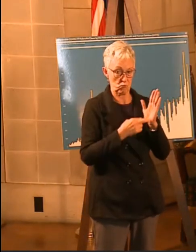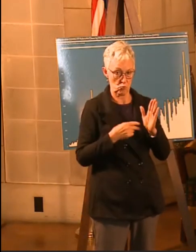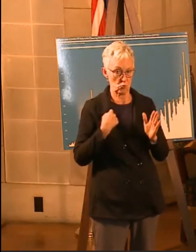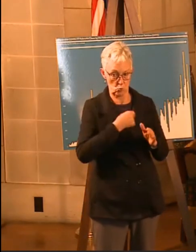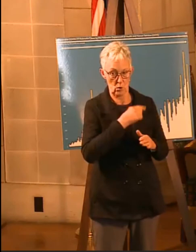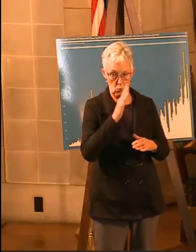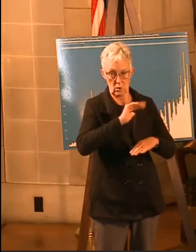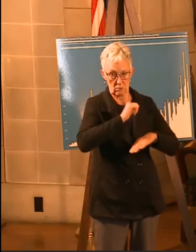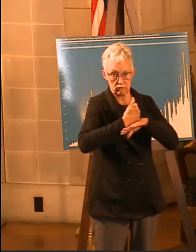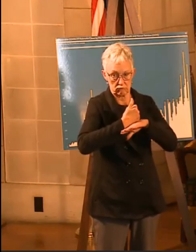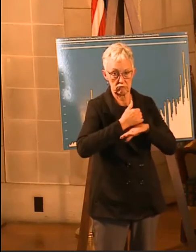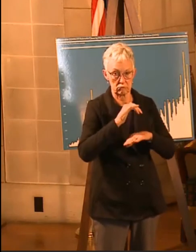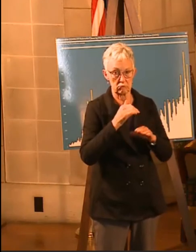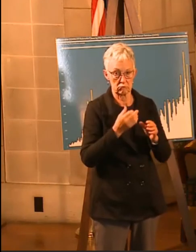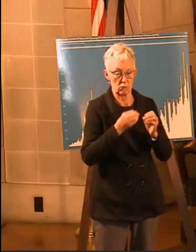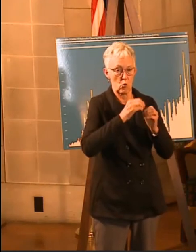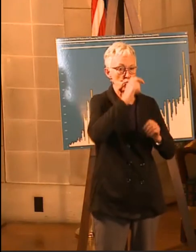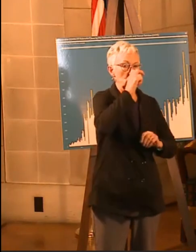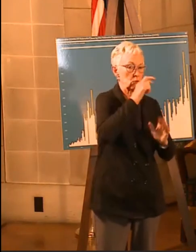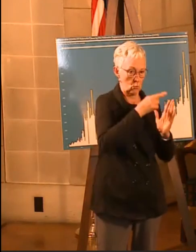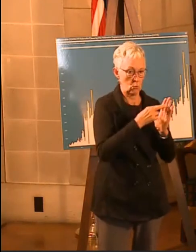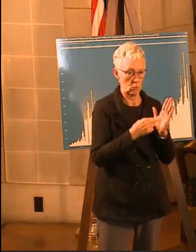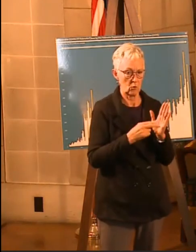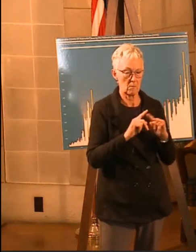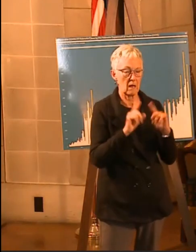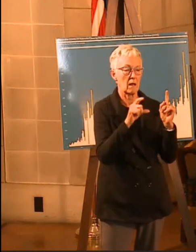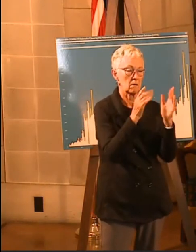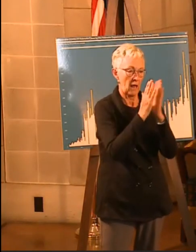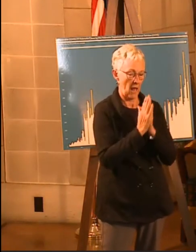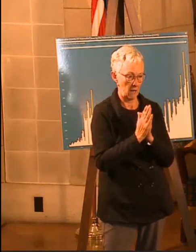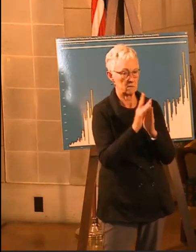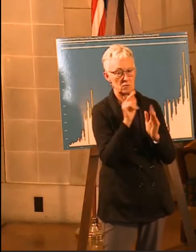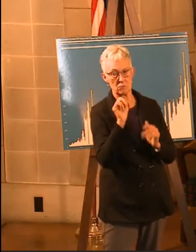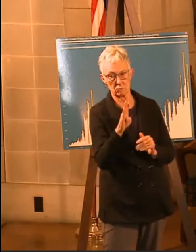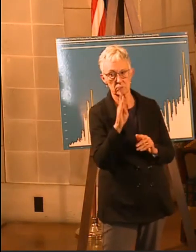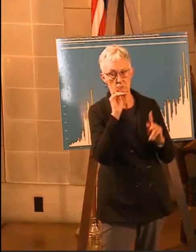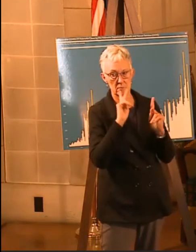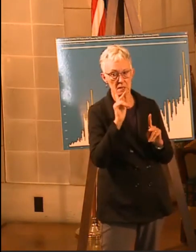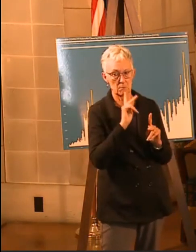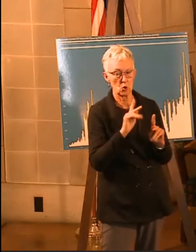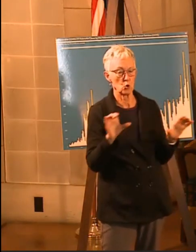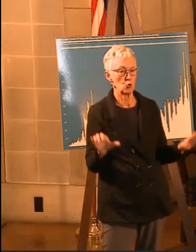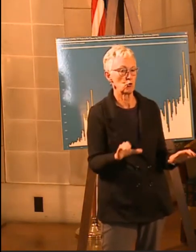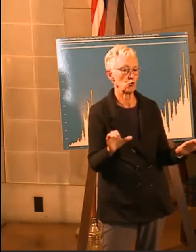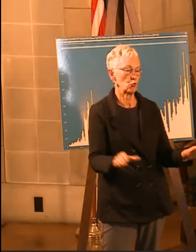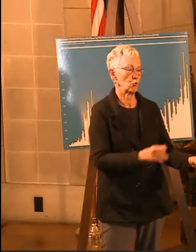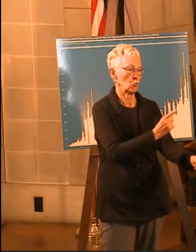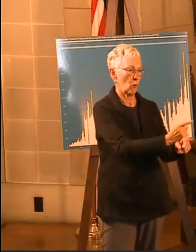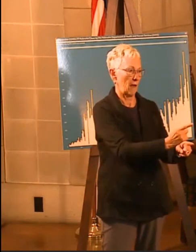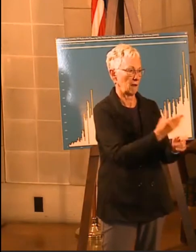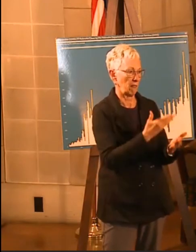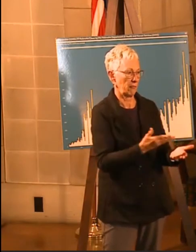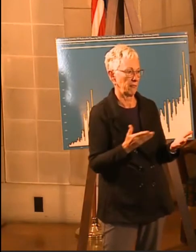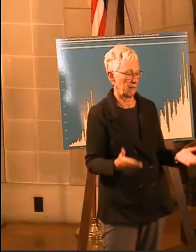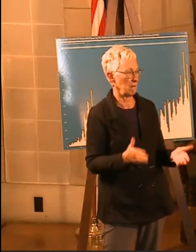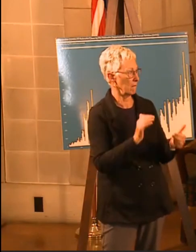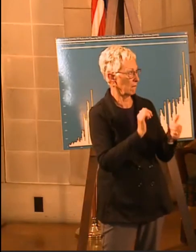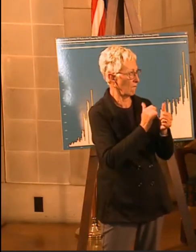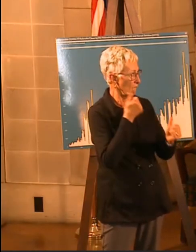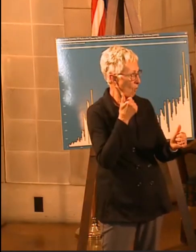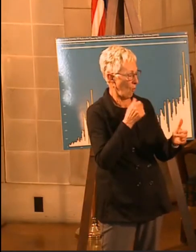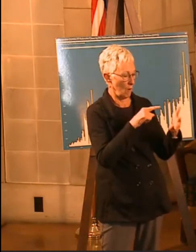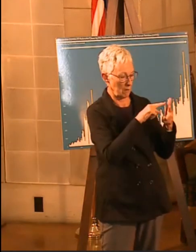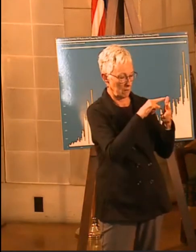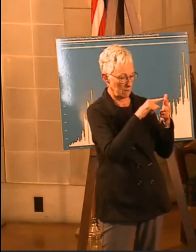again, where we really need Nebraskans to continue to do the right thing. Step up and make sure you're avoiding the three Cs. You know, avoid those